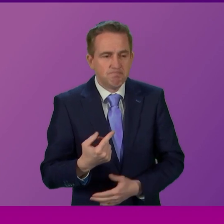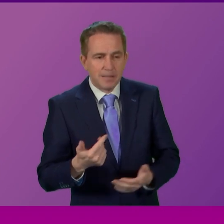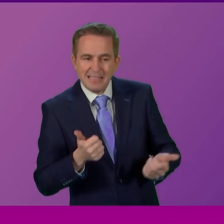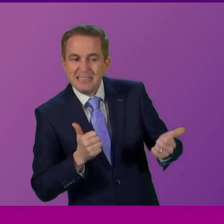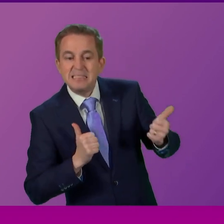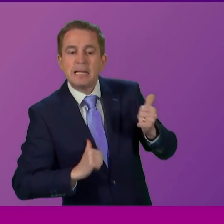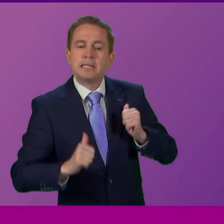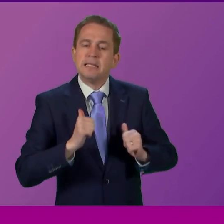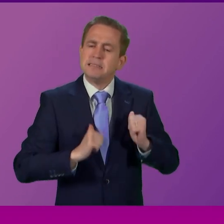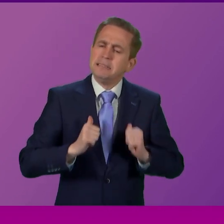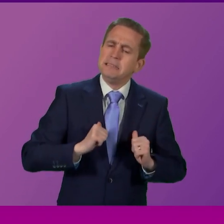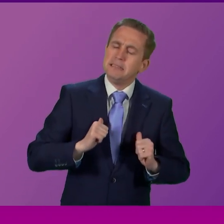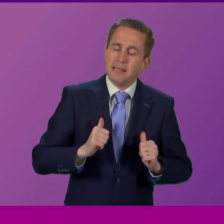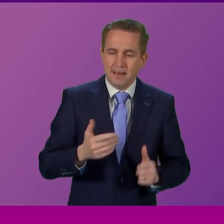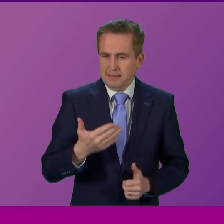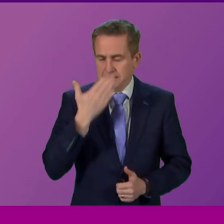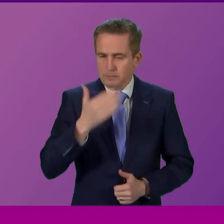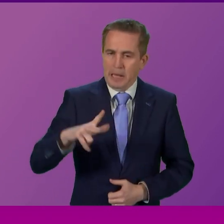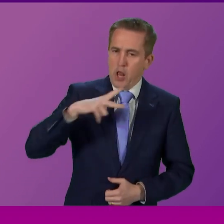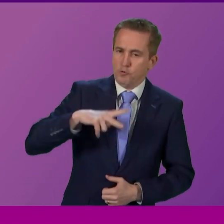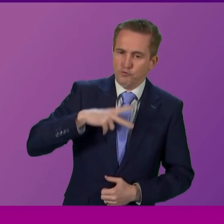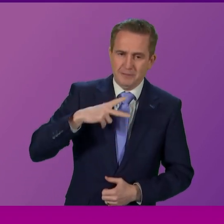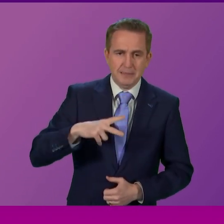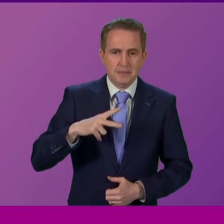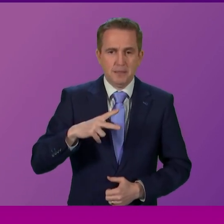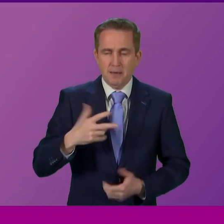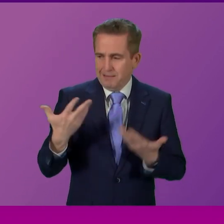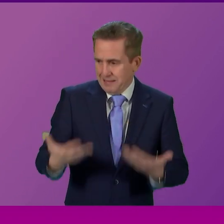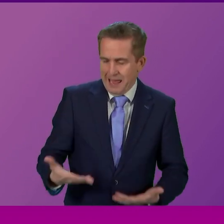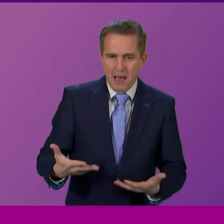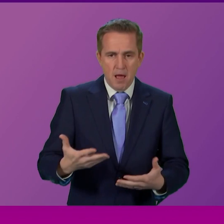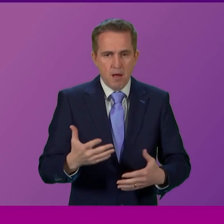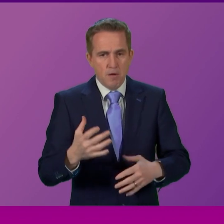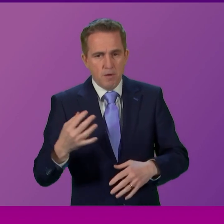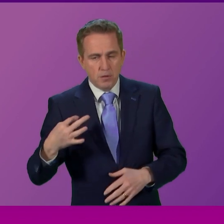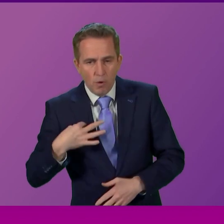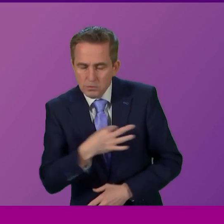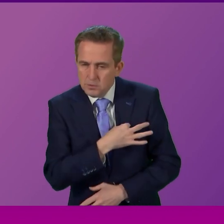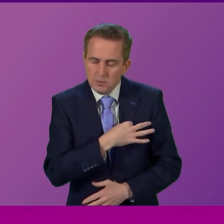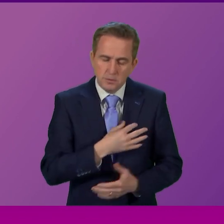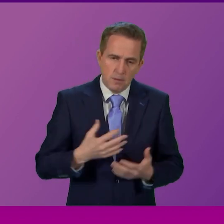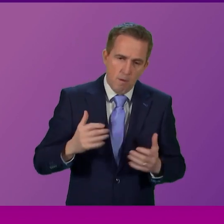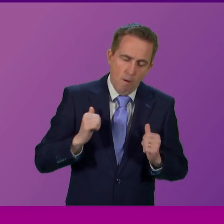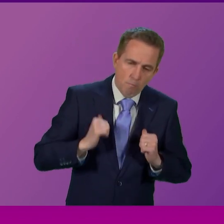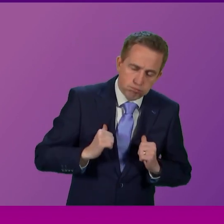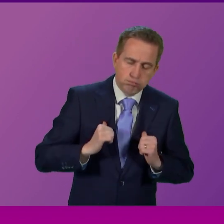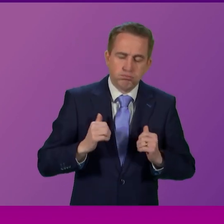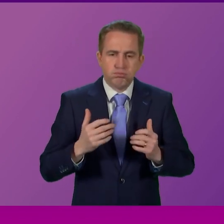a distant luxury and the fatigue amongst clinicians is bone deep with staff